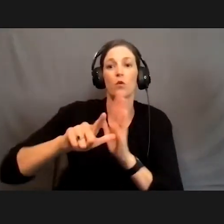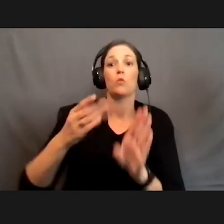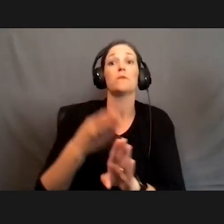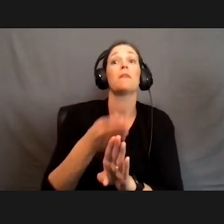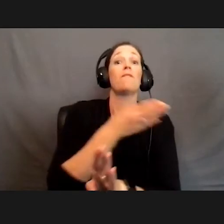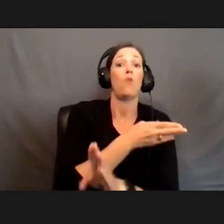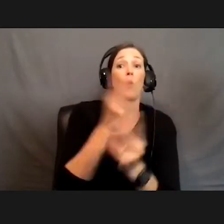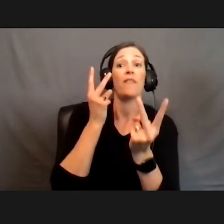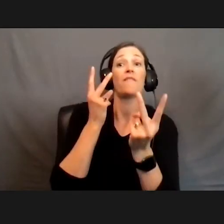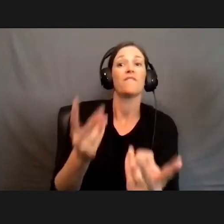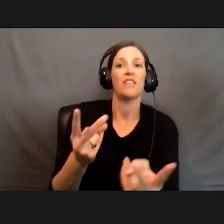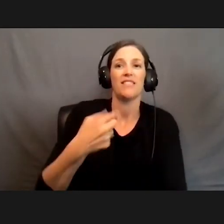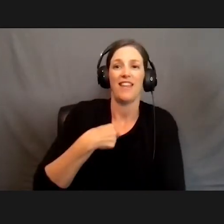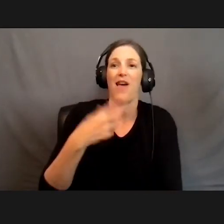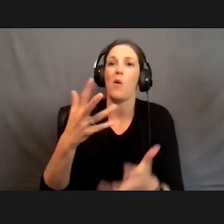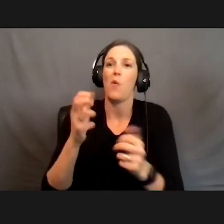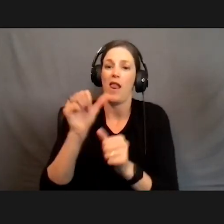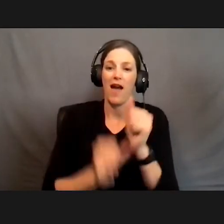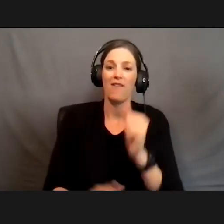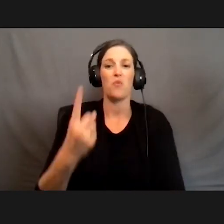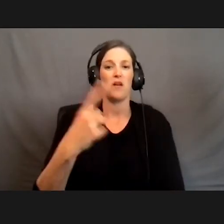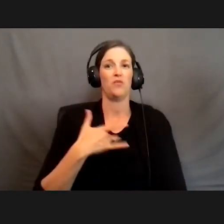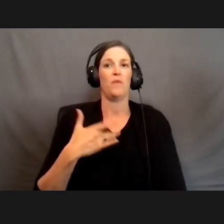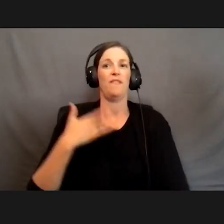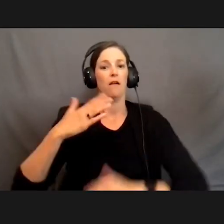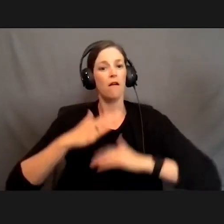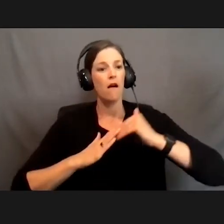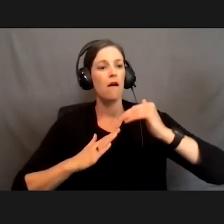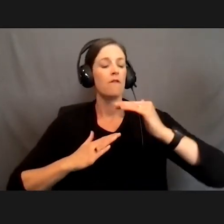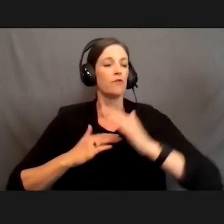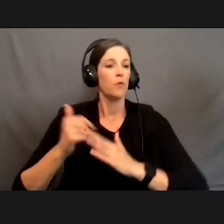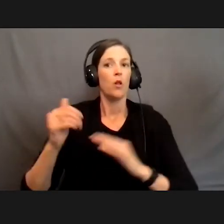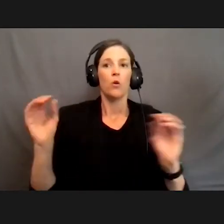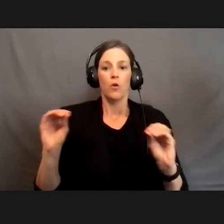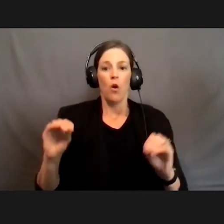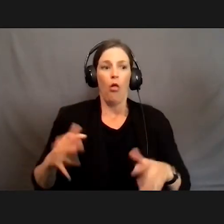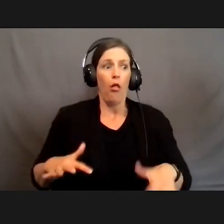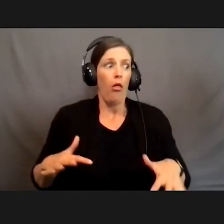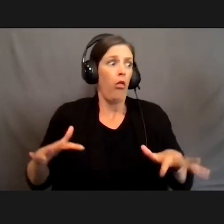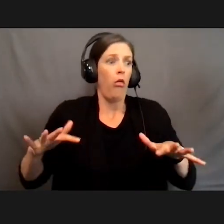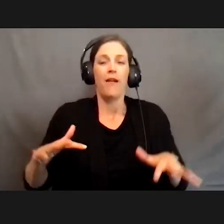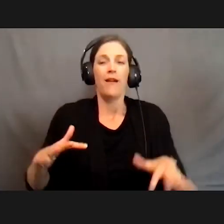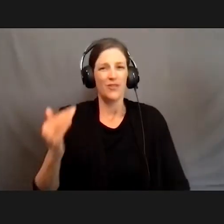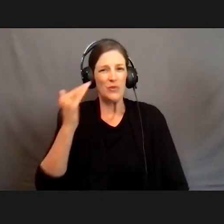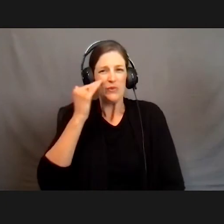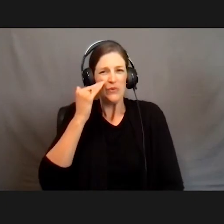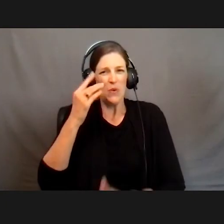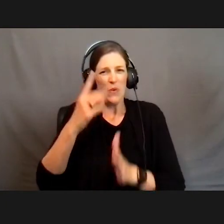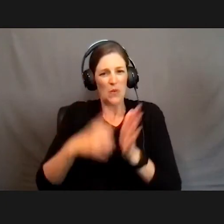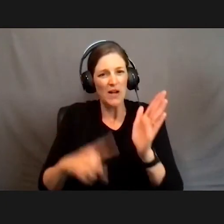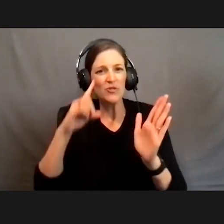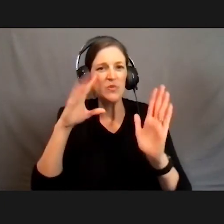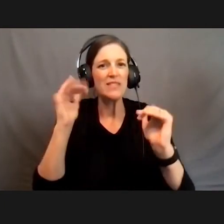visit because I want everyone to feel comfortable and there's no angst. So, you know, kind of what to expect.